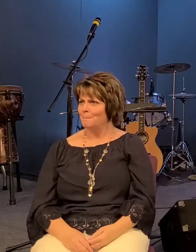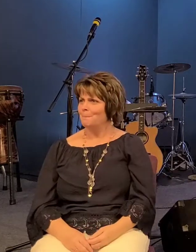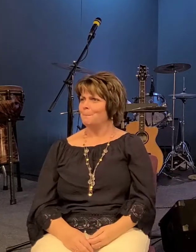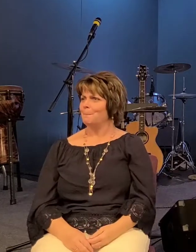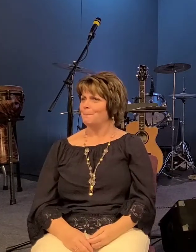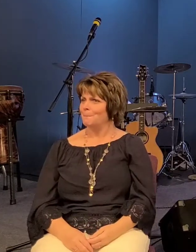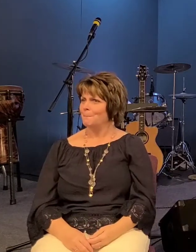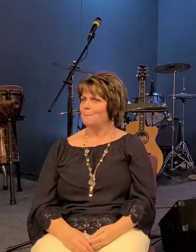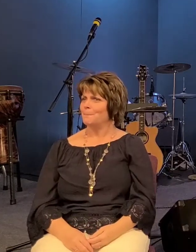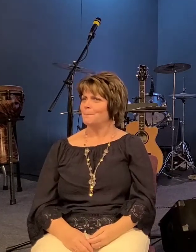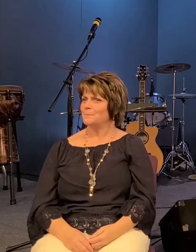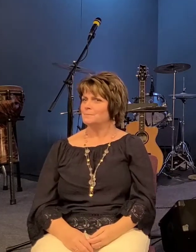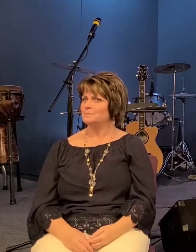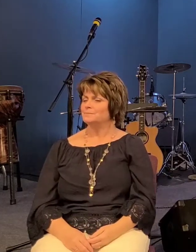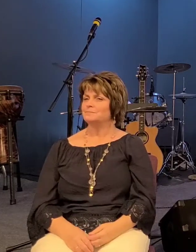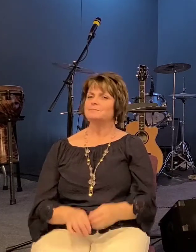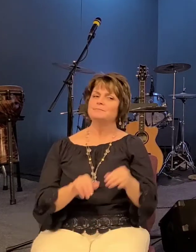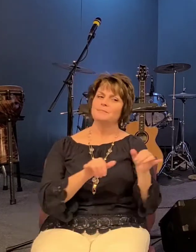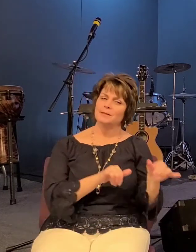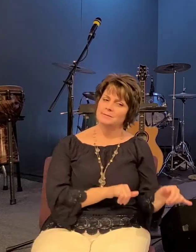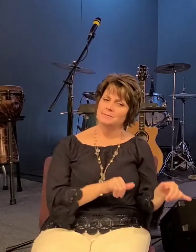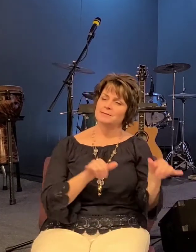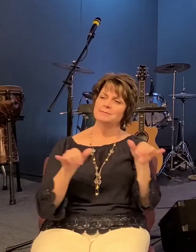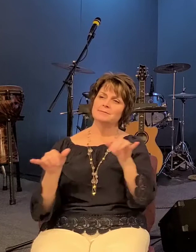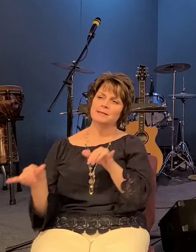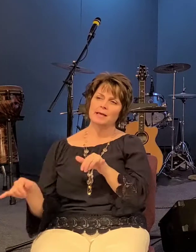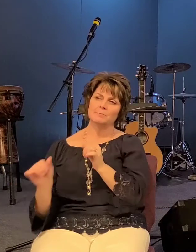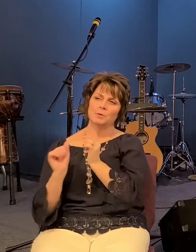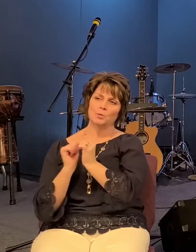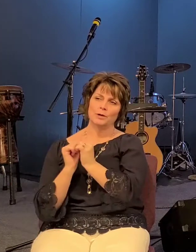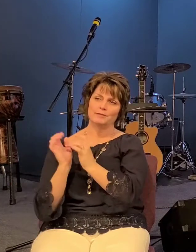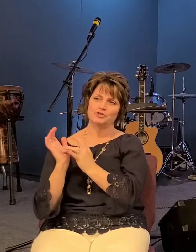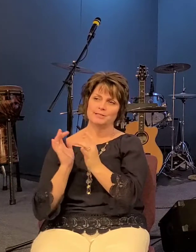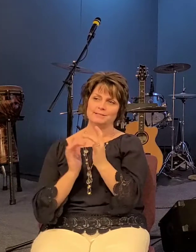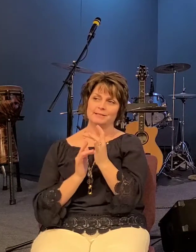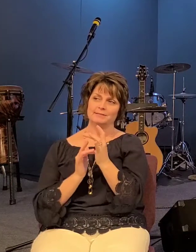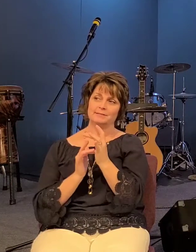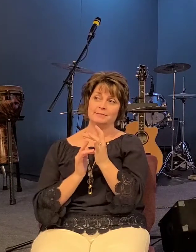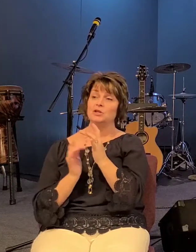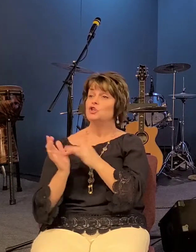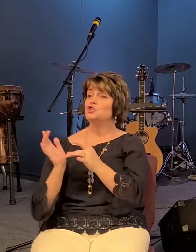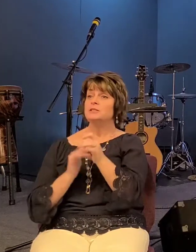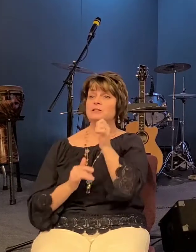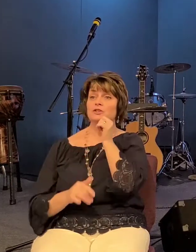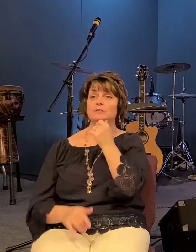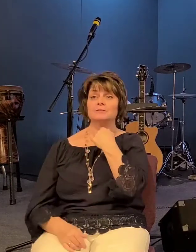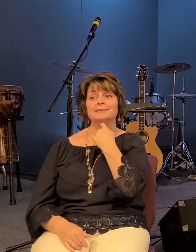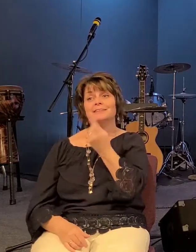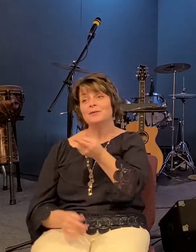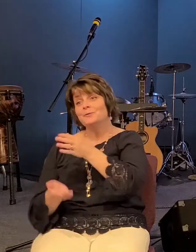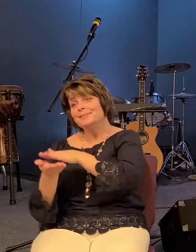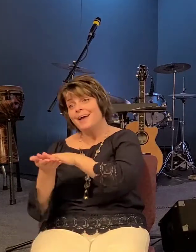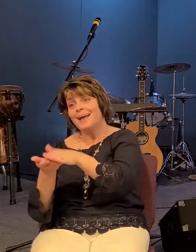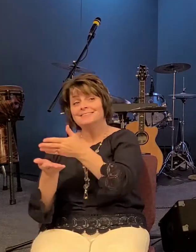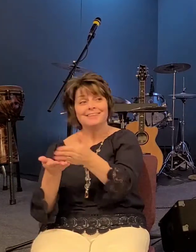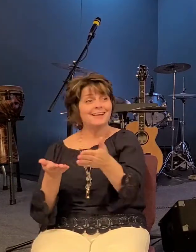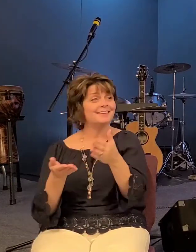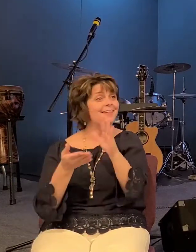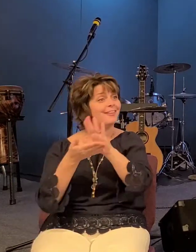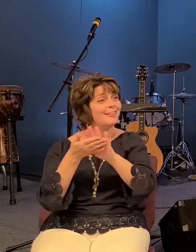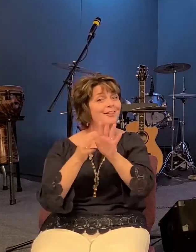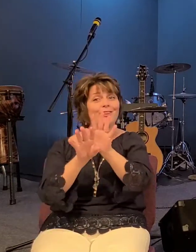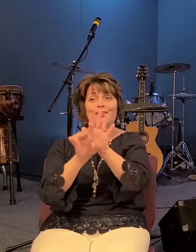and it's it's really the same thing with jesus he's not someone who just says some nice things and and